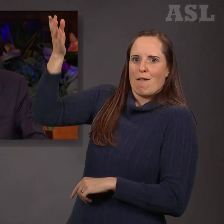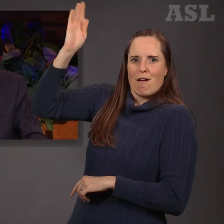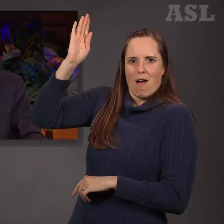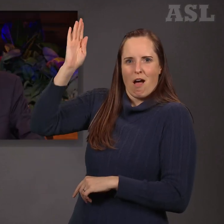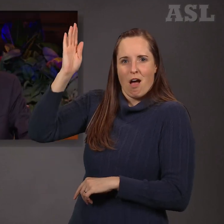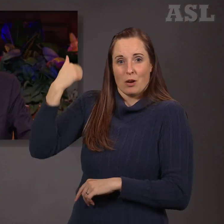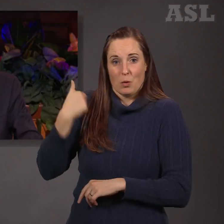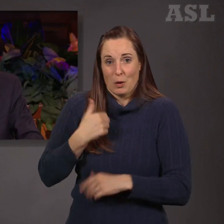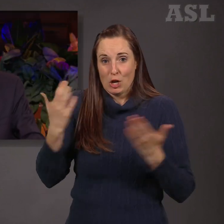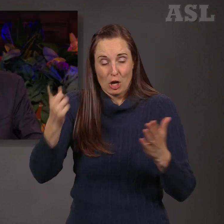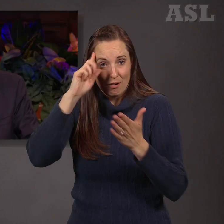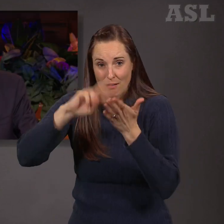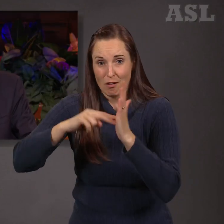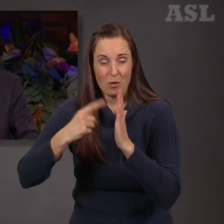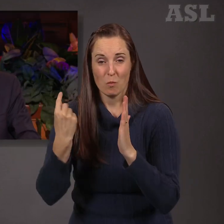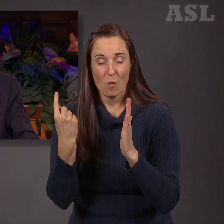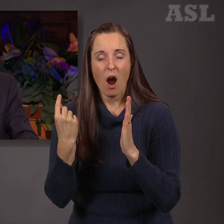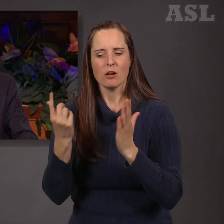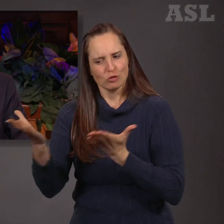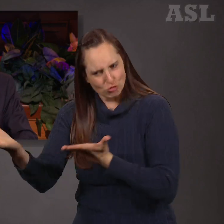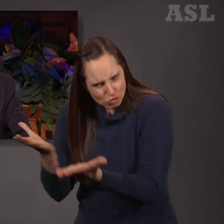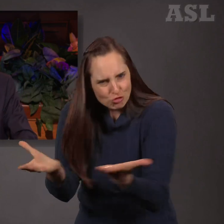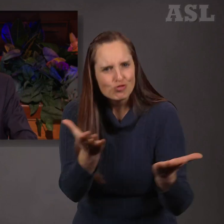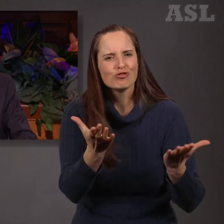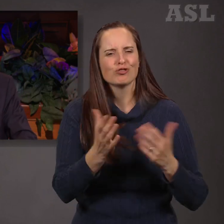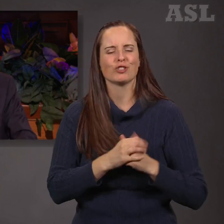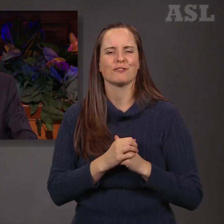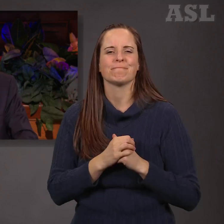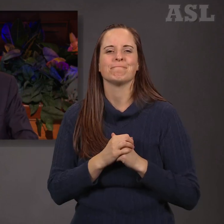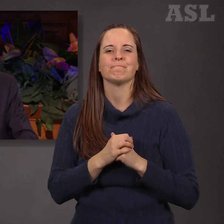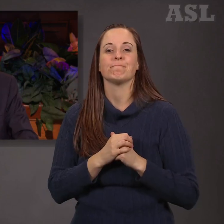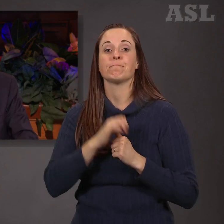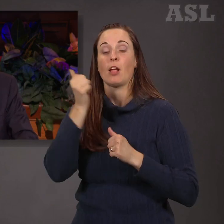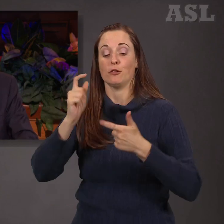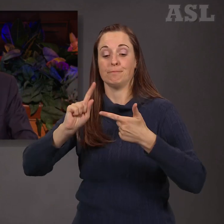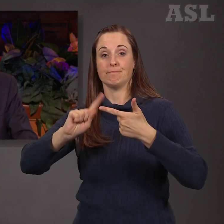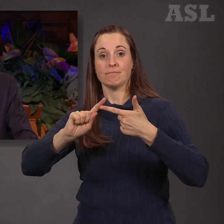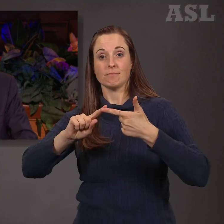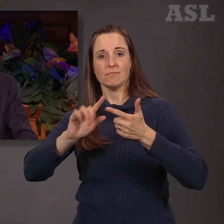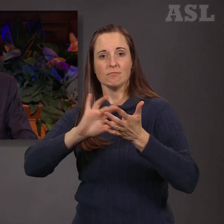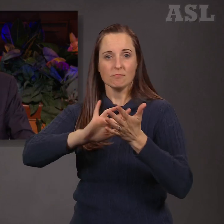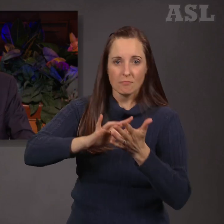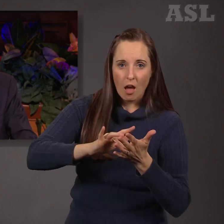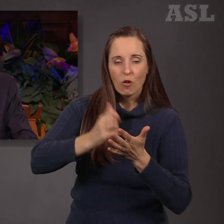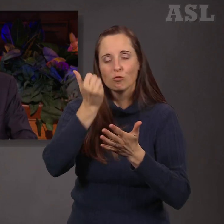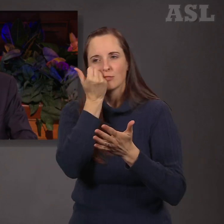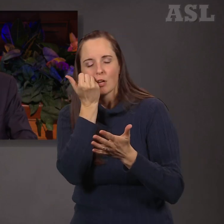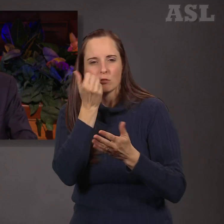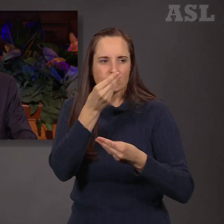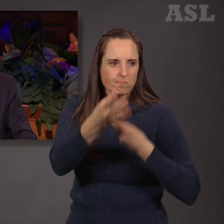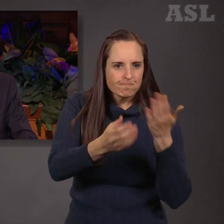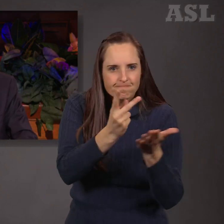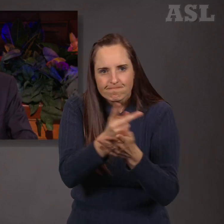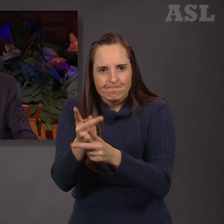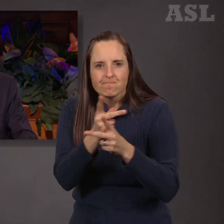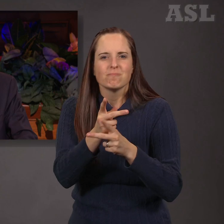The provision of medical and dental care to those in need is another example. In Chicago, I met a Syrian